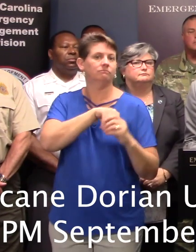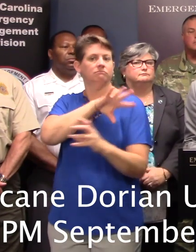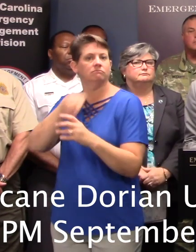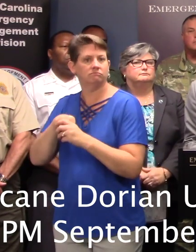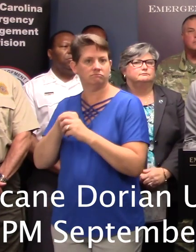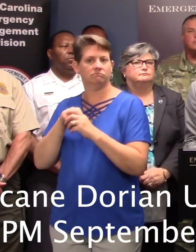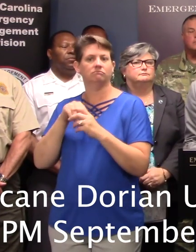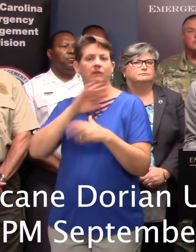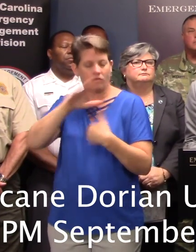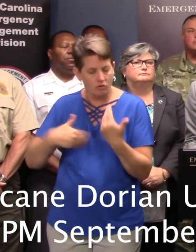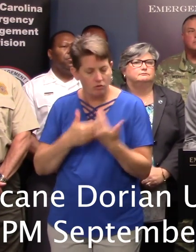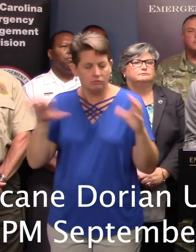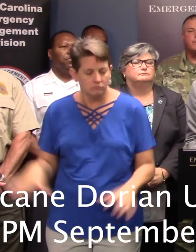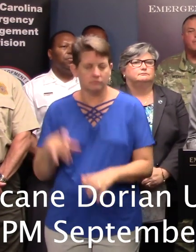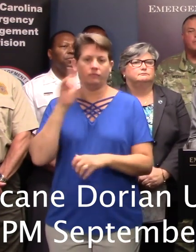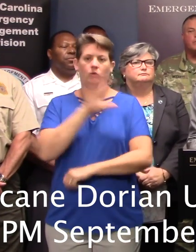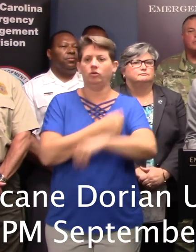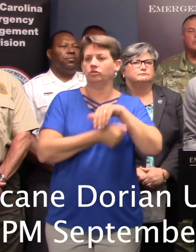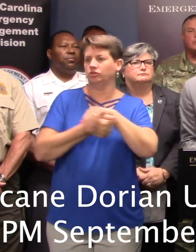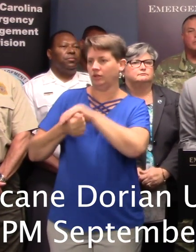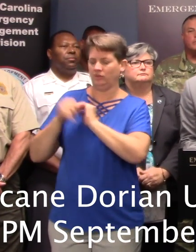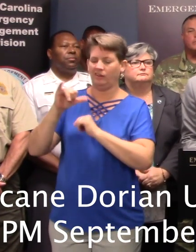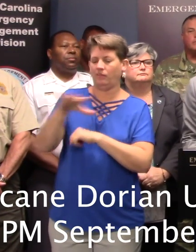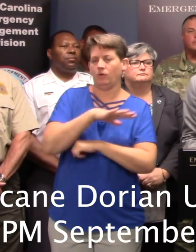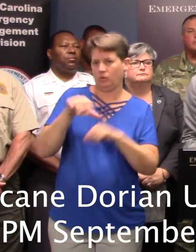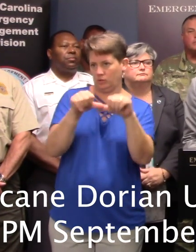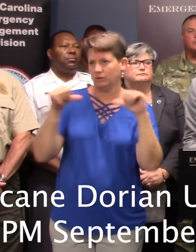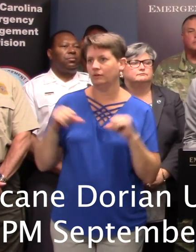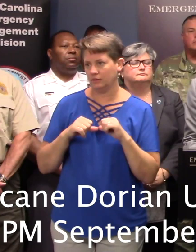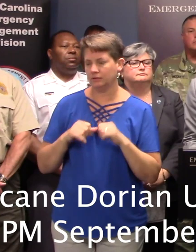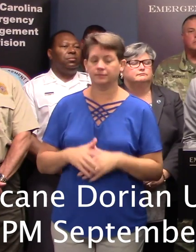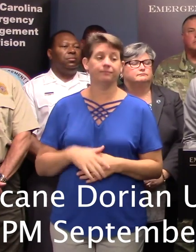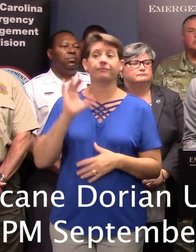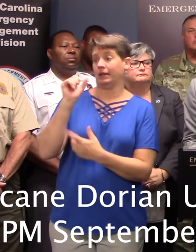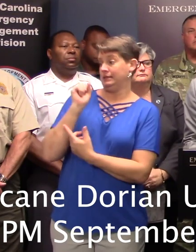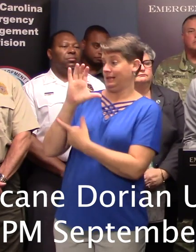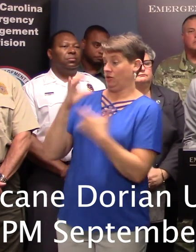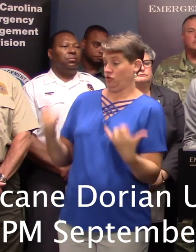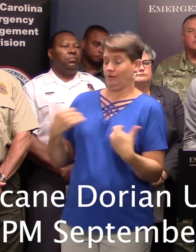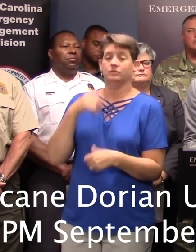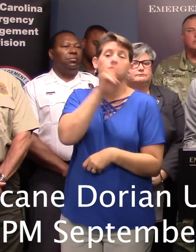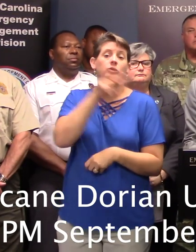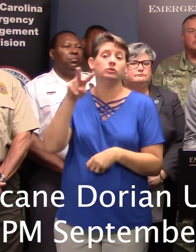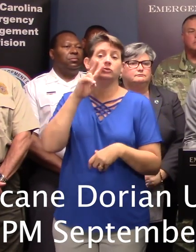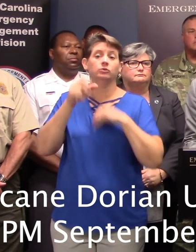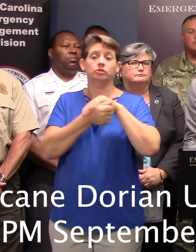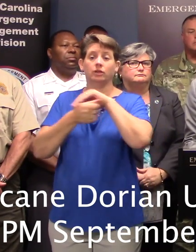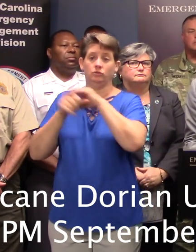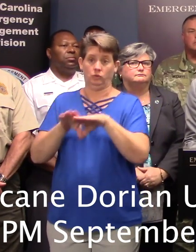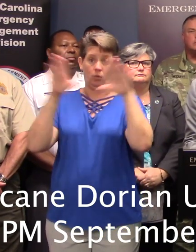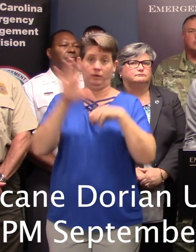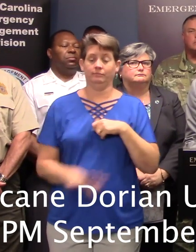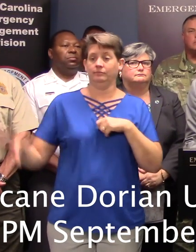-critical aspects of sheltering in the affected areas. South Carolina currently has 22 shelters open across the